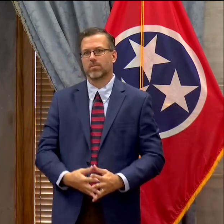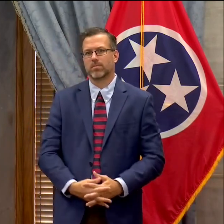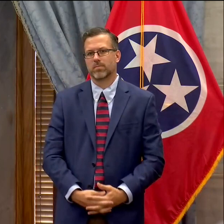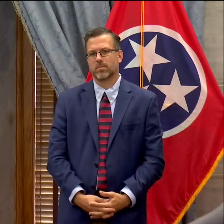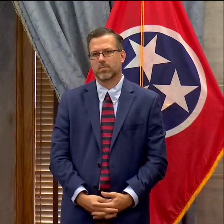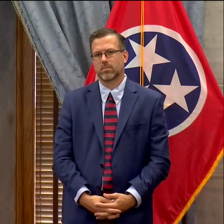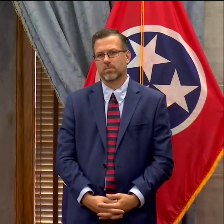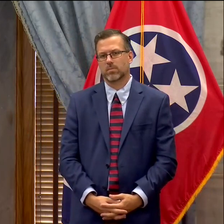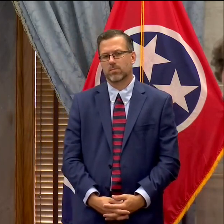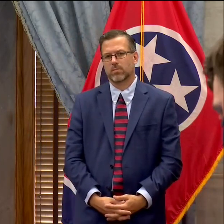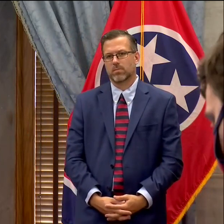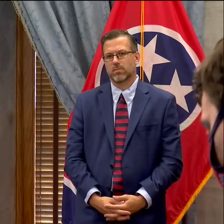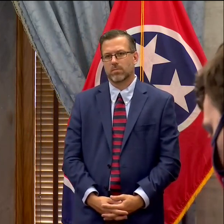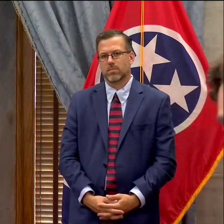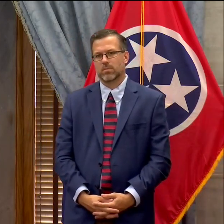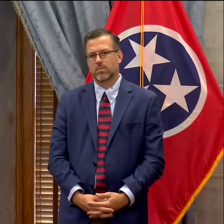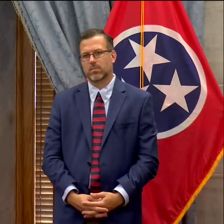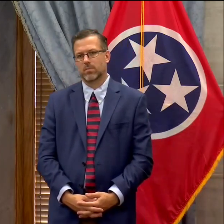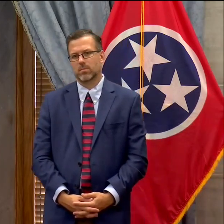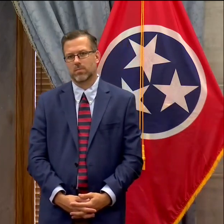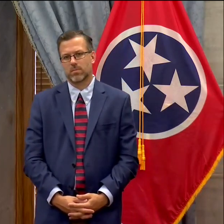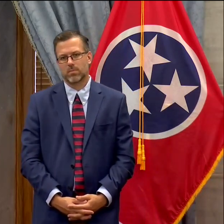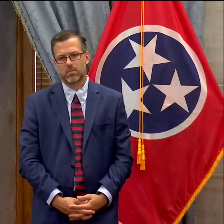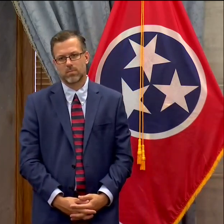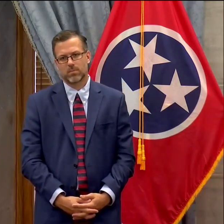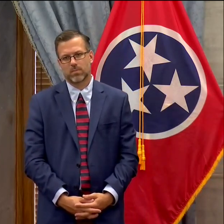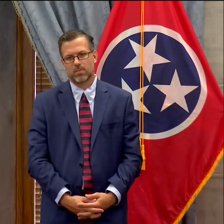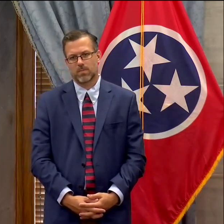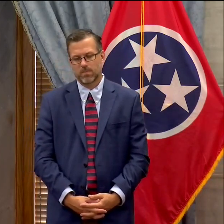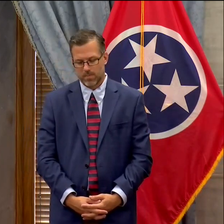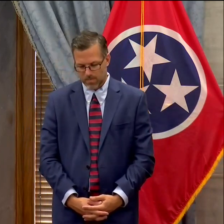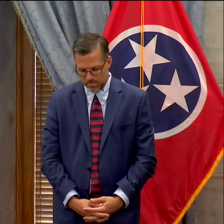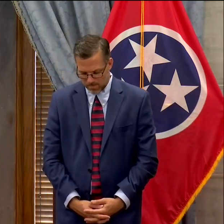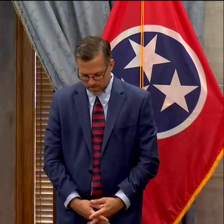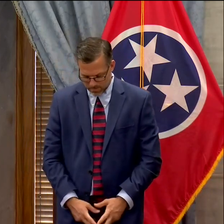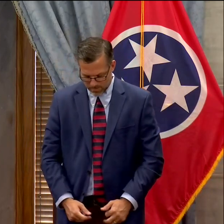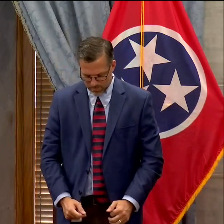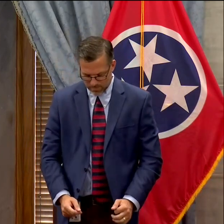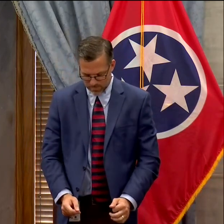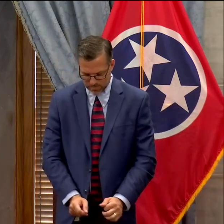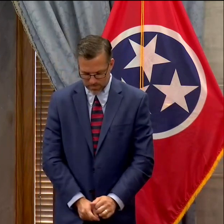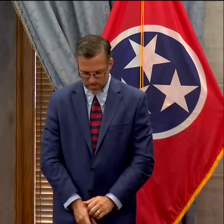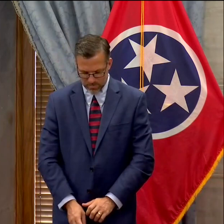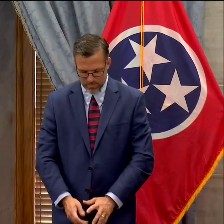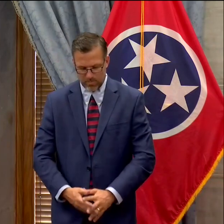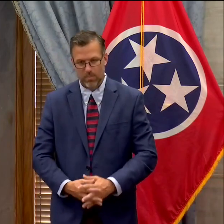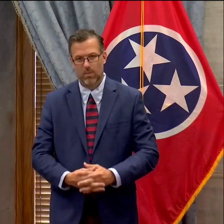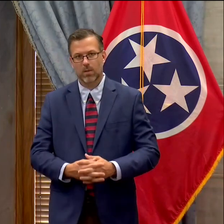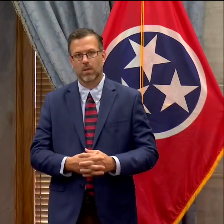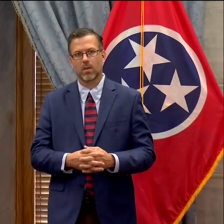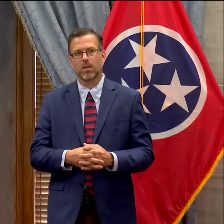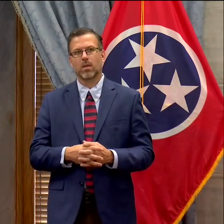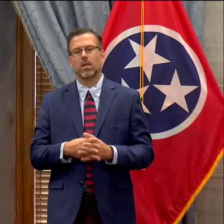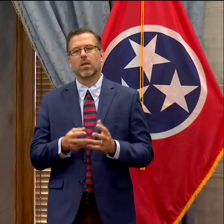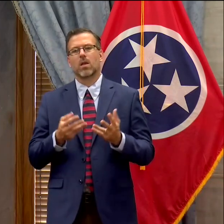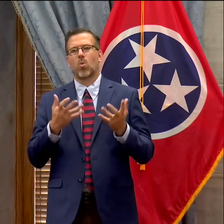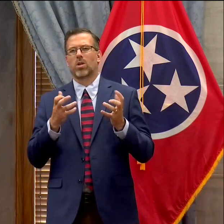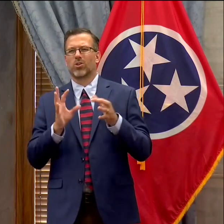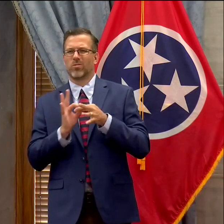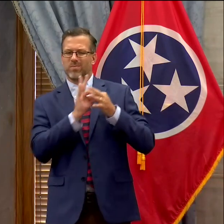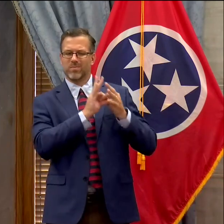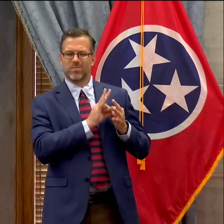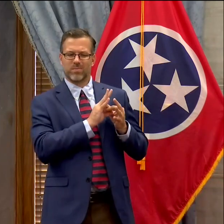Sam. Yeah. Trying to bounce off Jonathan's question a little bit.